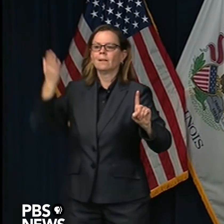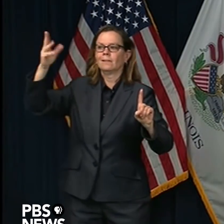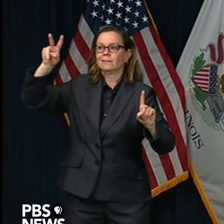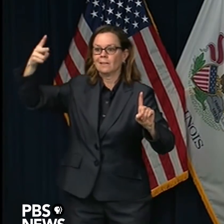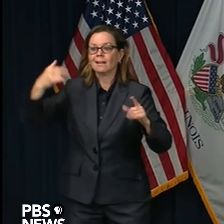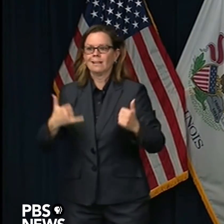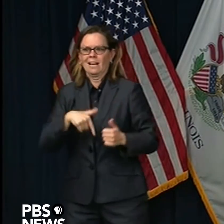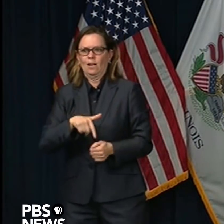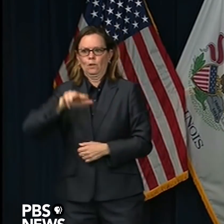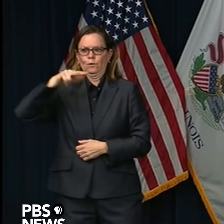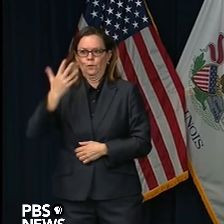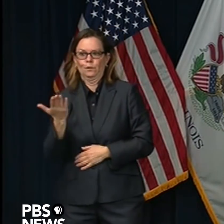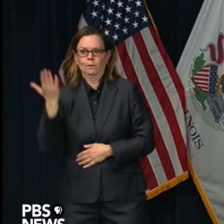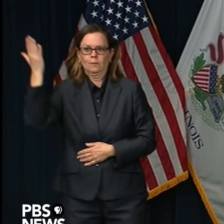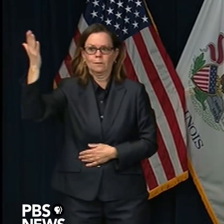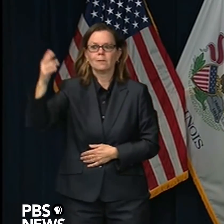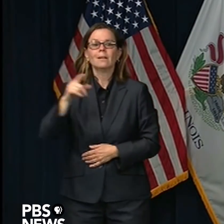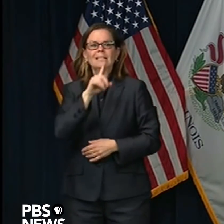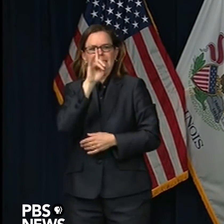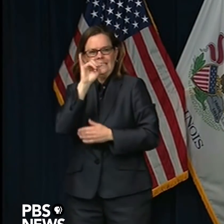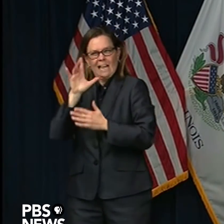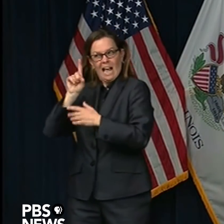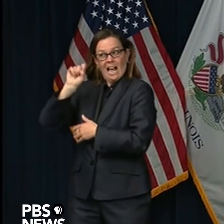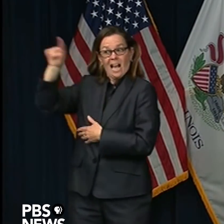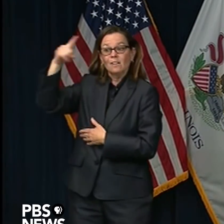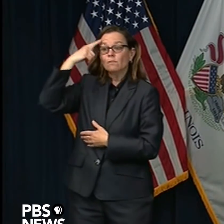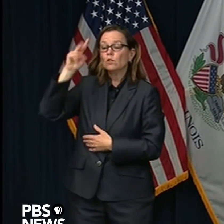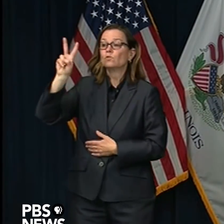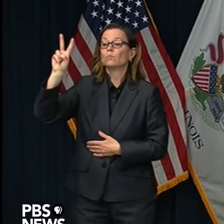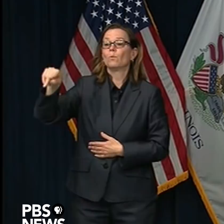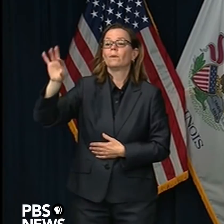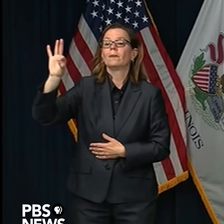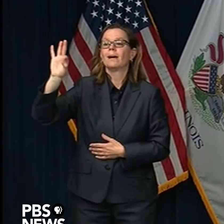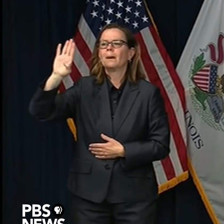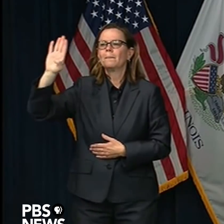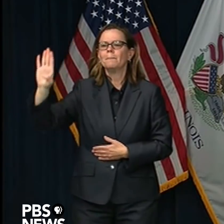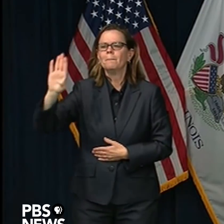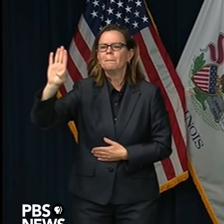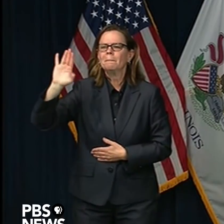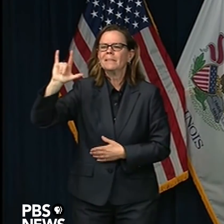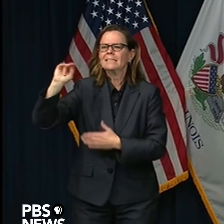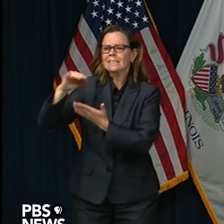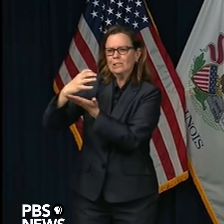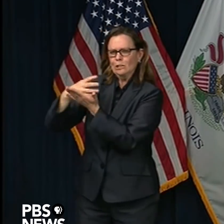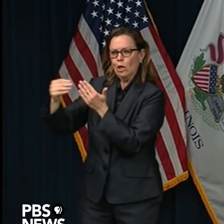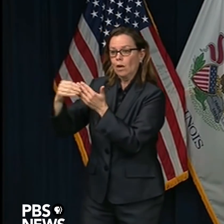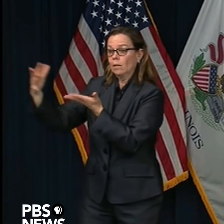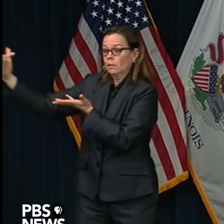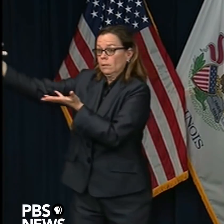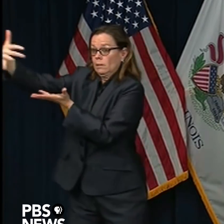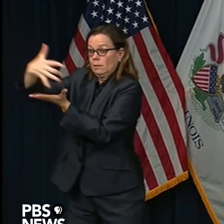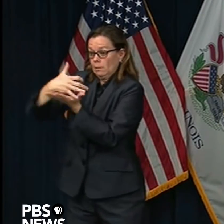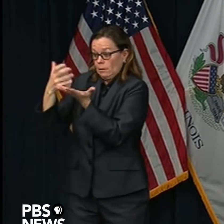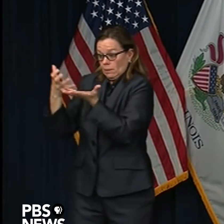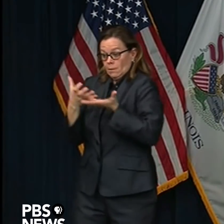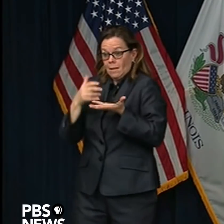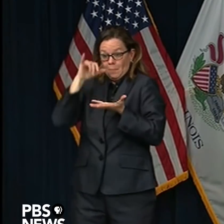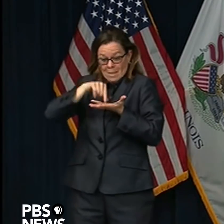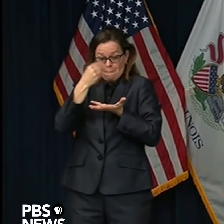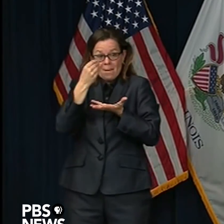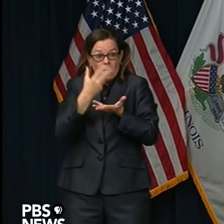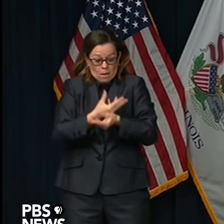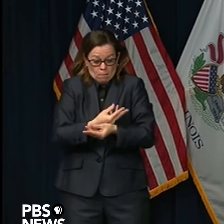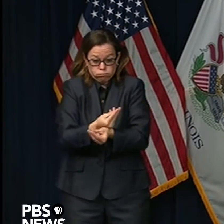of reimbursement for COVID-related expenses to support the states. Sorry,